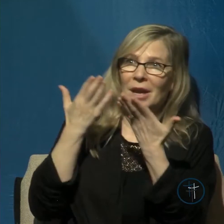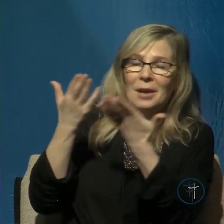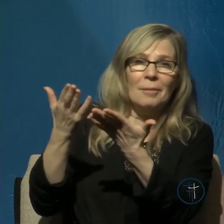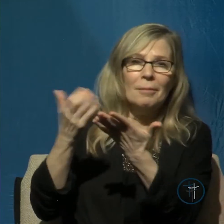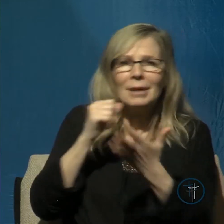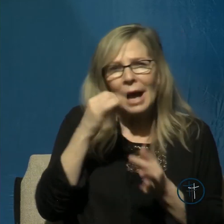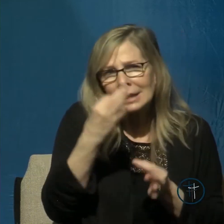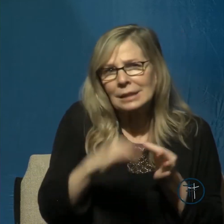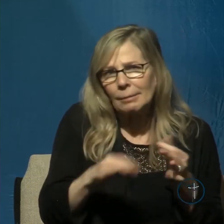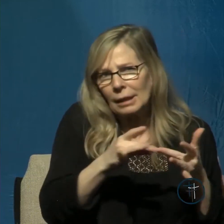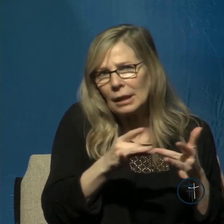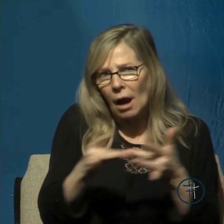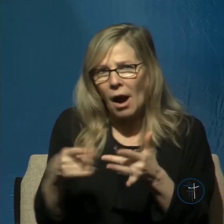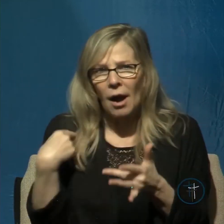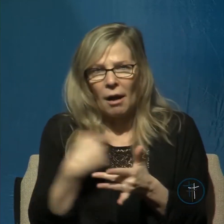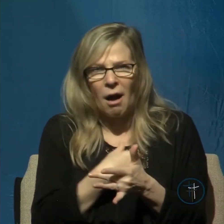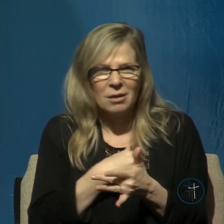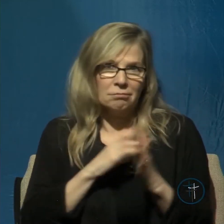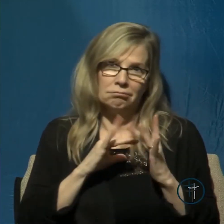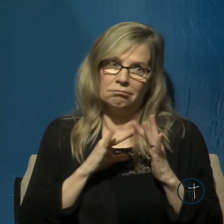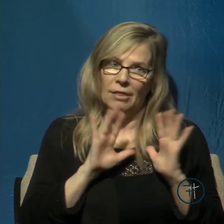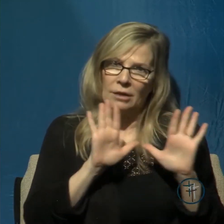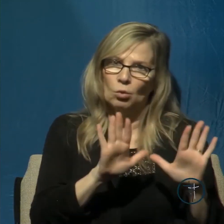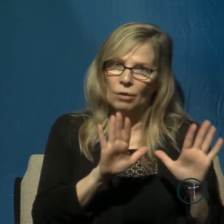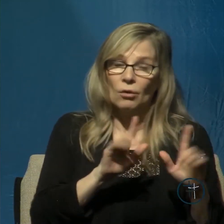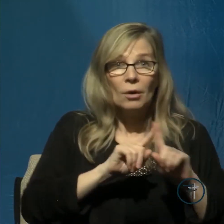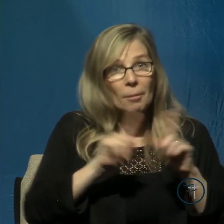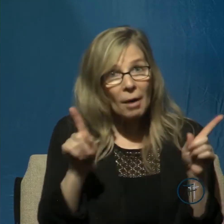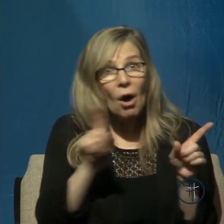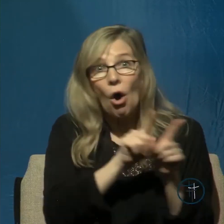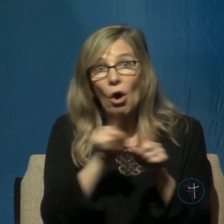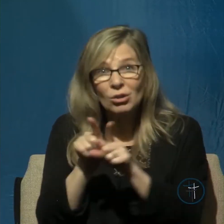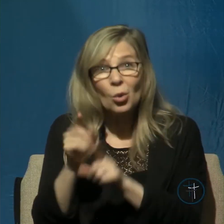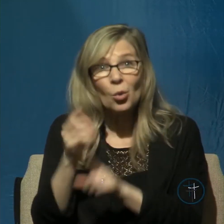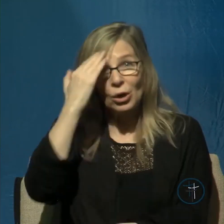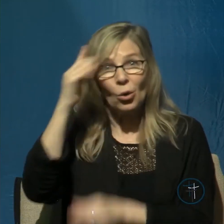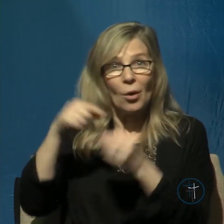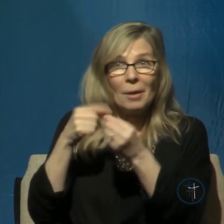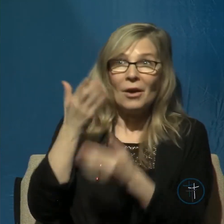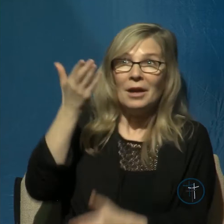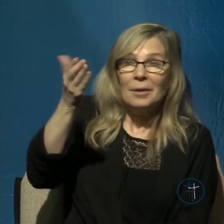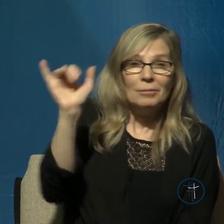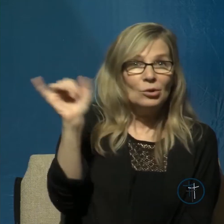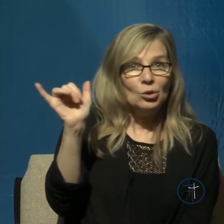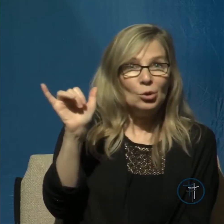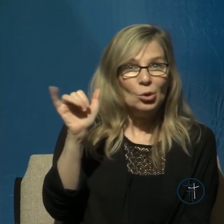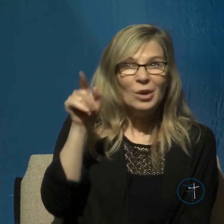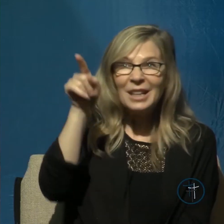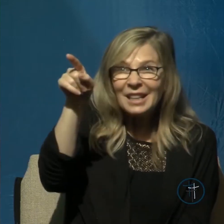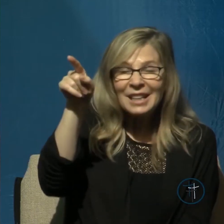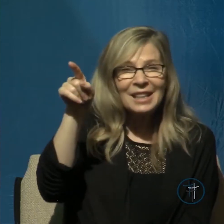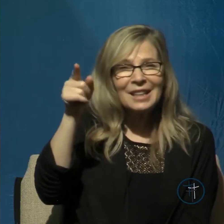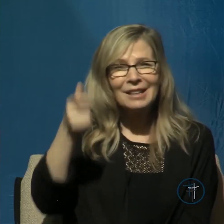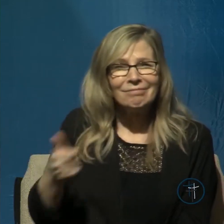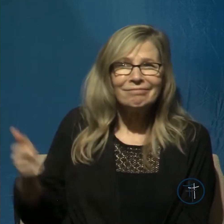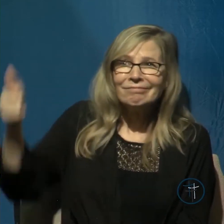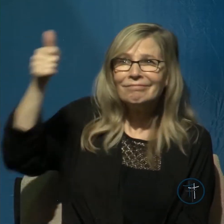guides us how wonderful that is but that we know about him that he has sovereignly ordained our